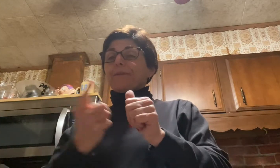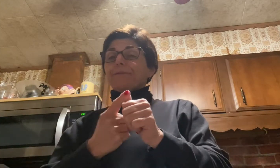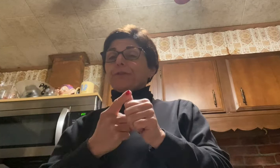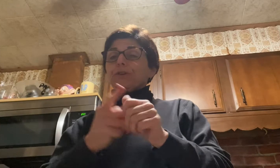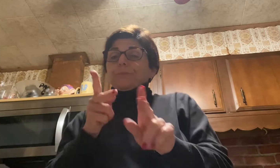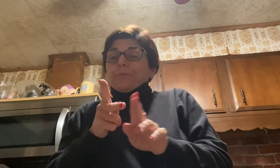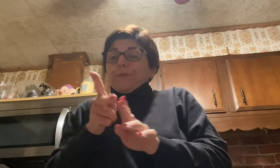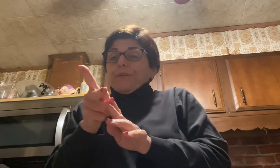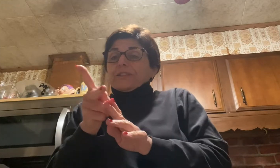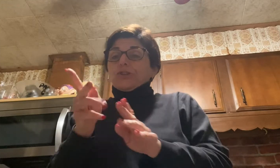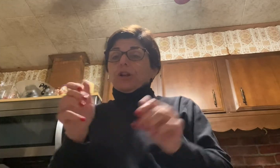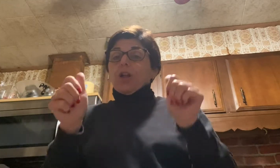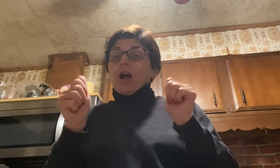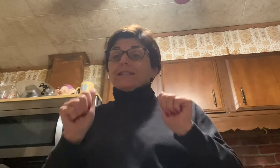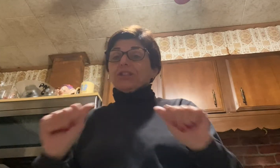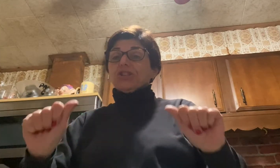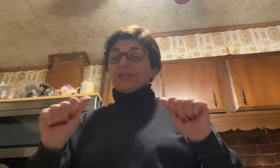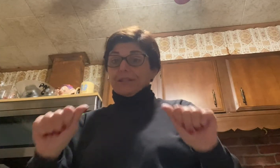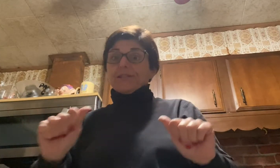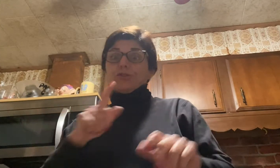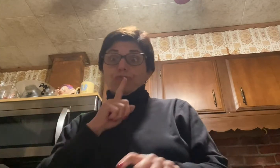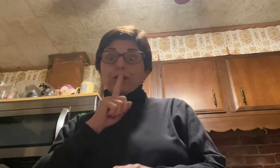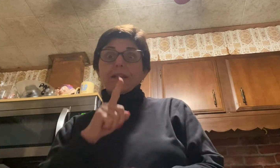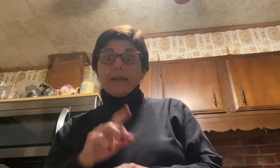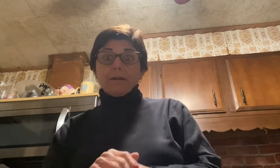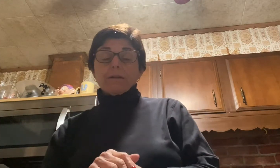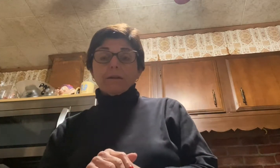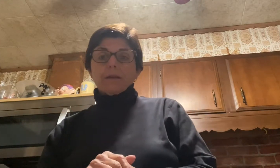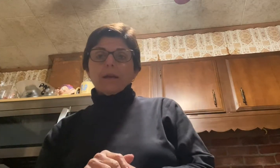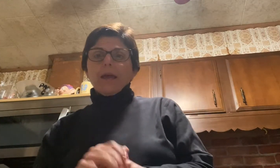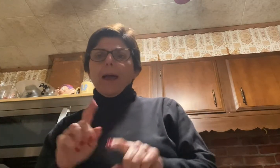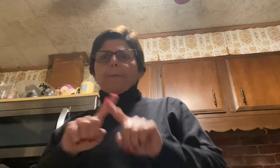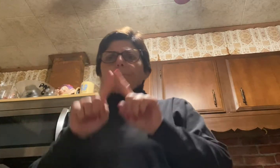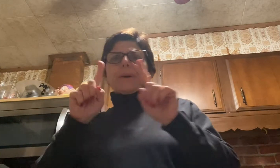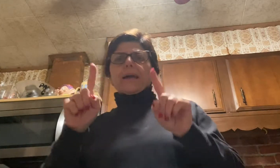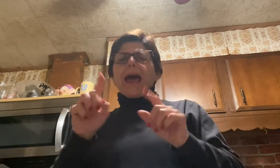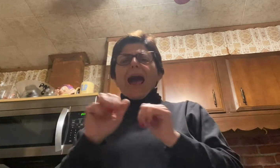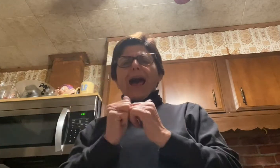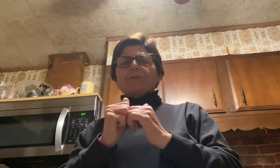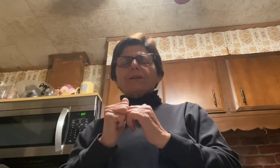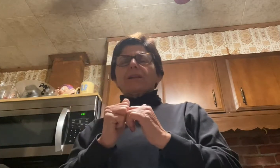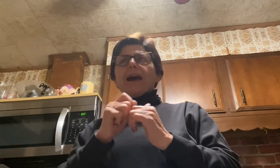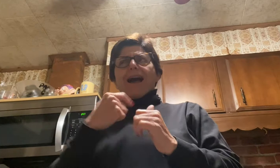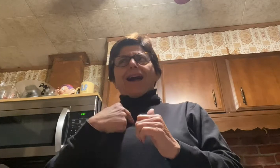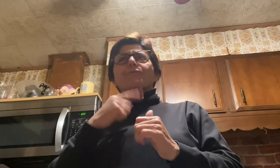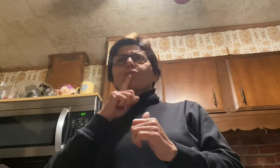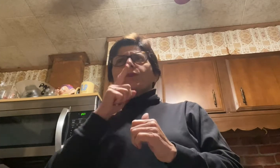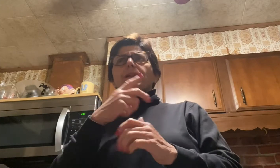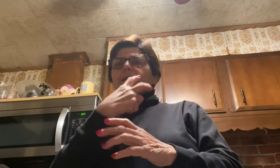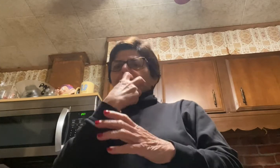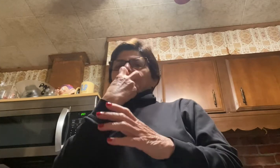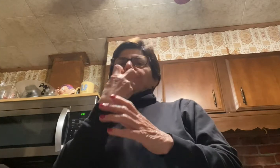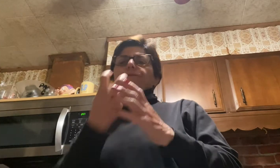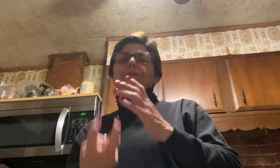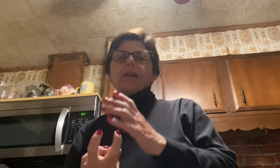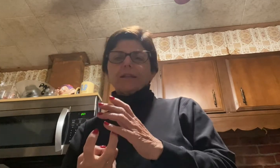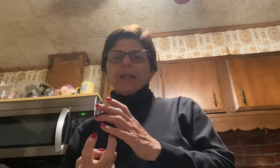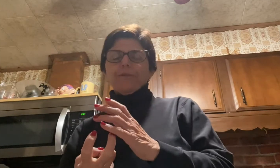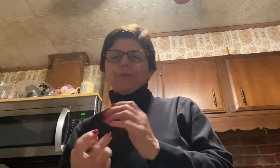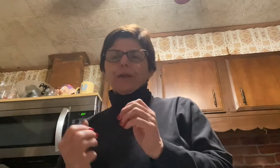first professional auditions, really. But how did I really, like, fall in love with